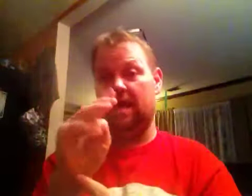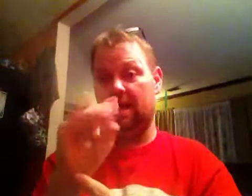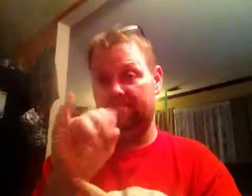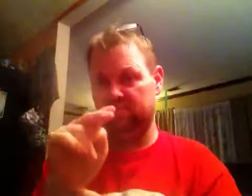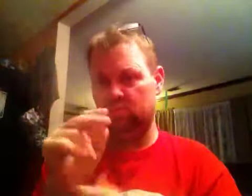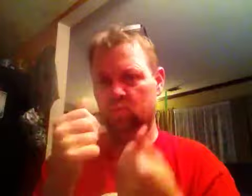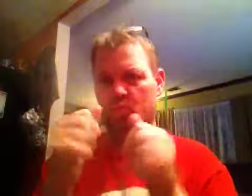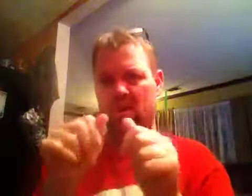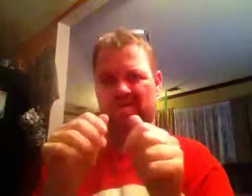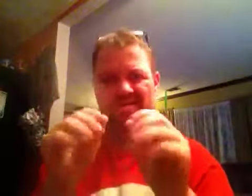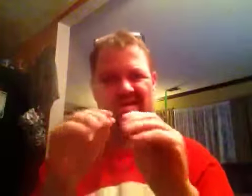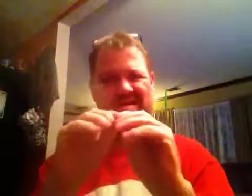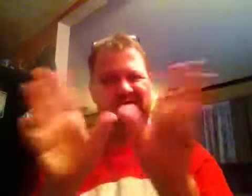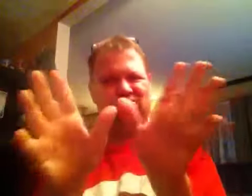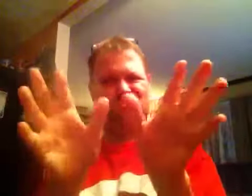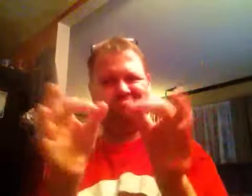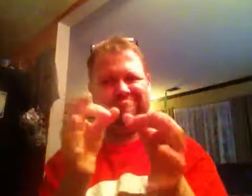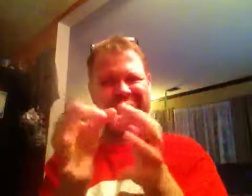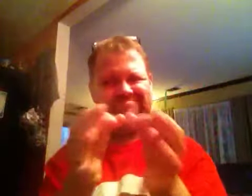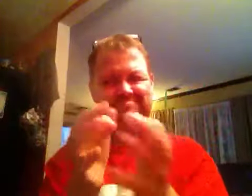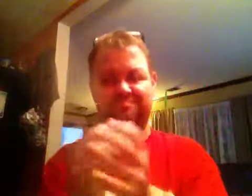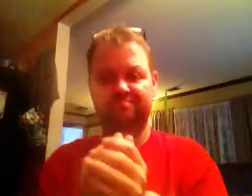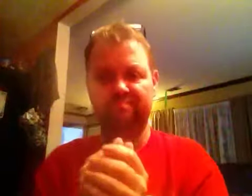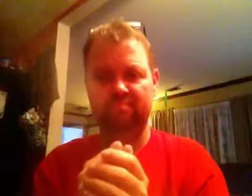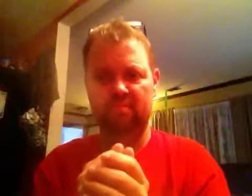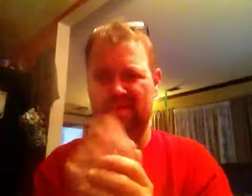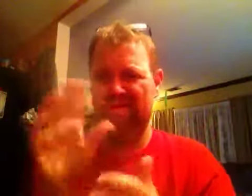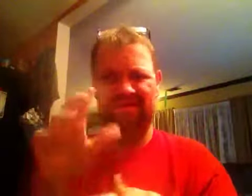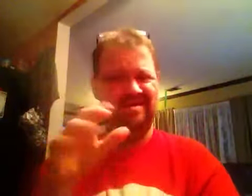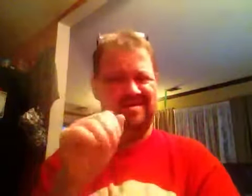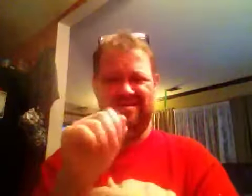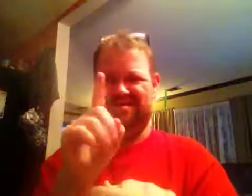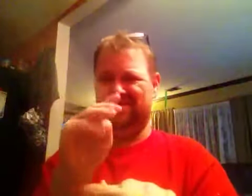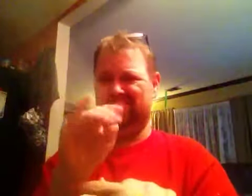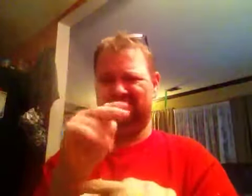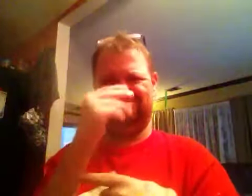did you want her ski for me? You lack strength in your talent, and what is necessary.